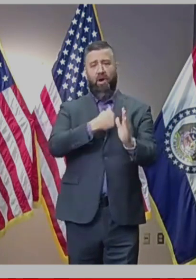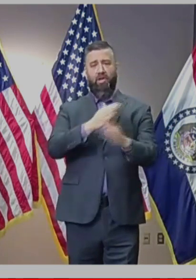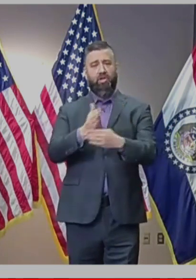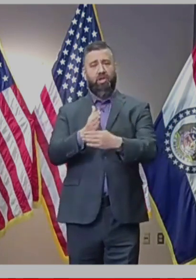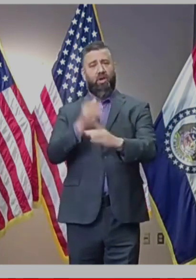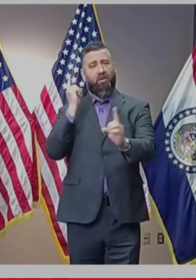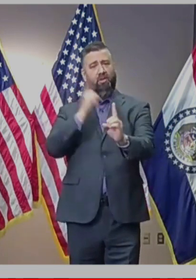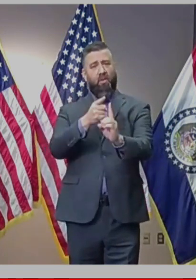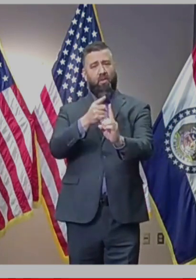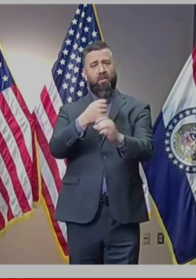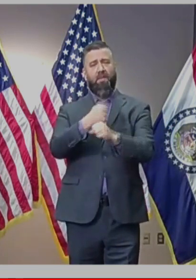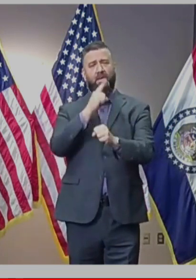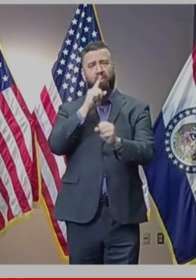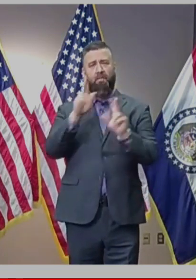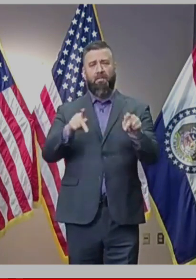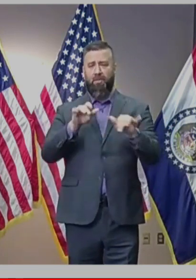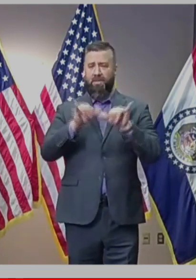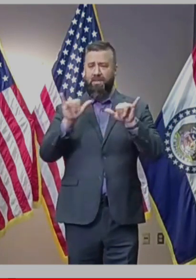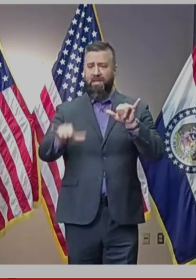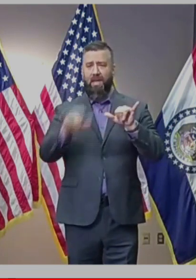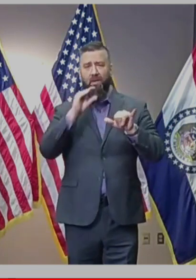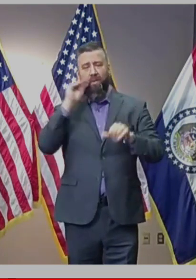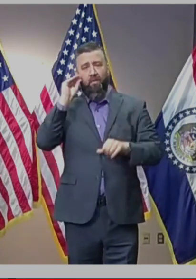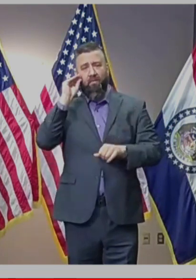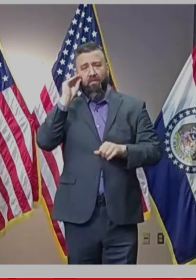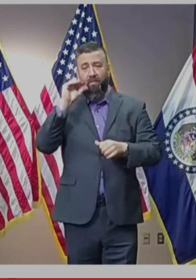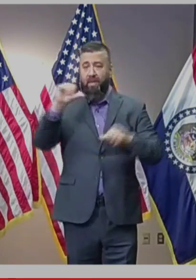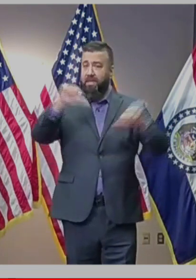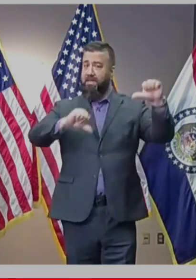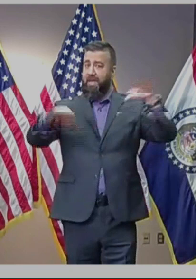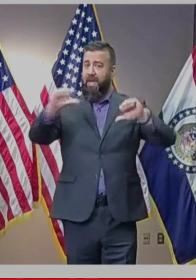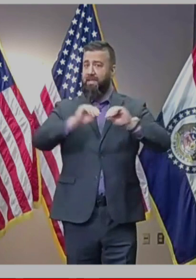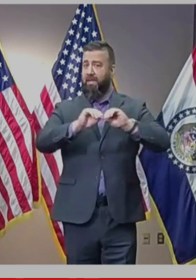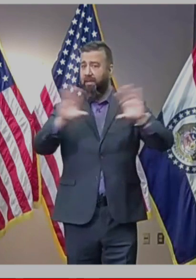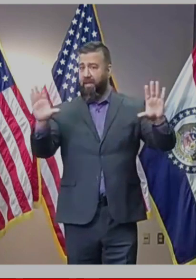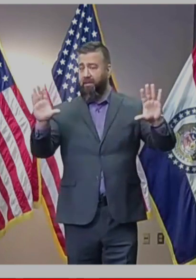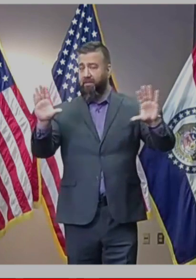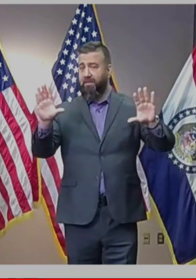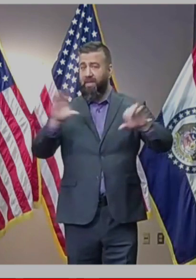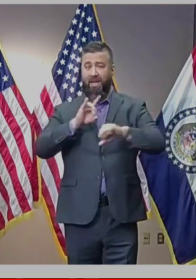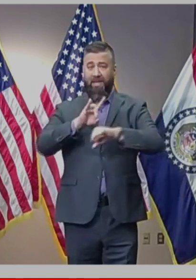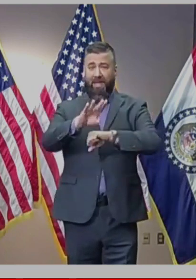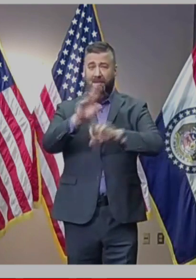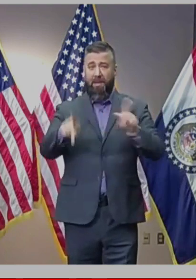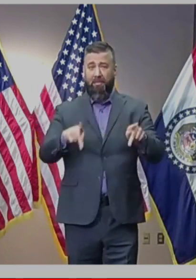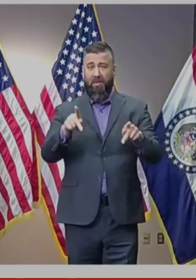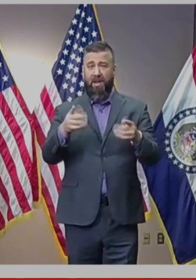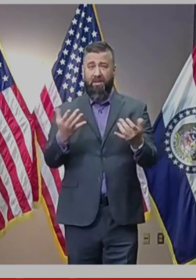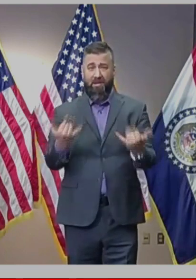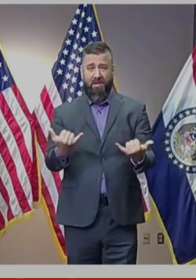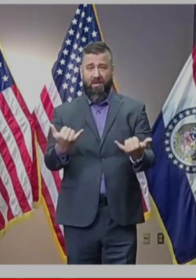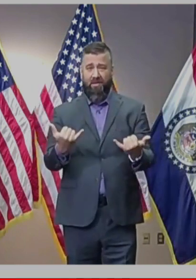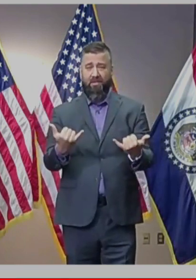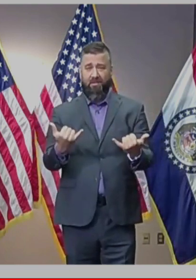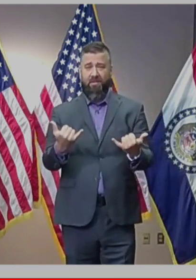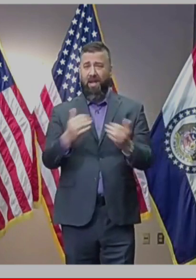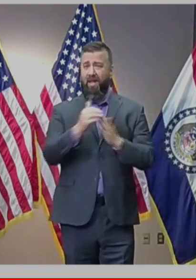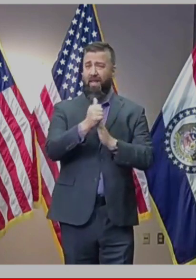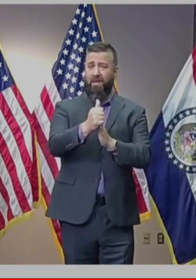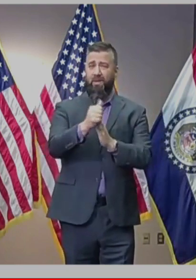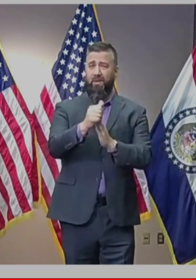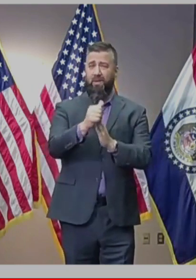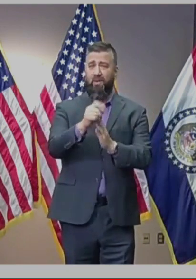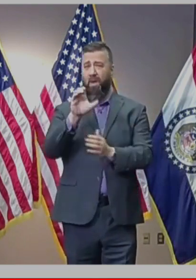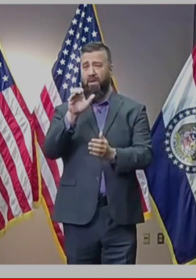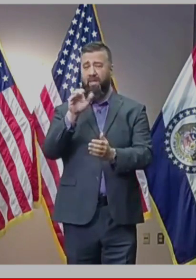in their homes. The science is clear. Kicking people out of their homes during this pandemic has led to hundreds of thousands of